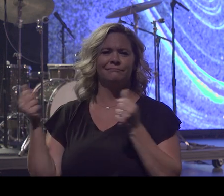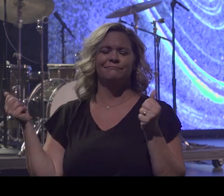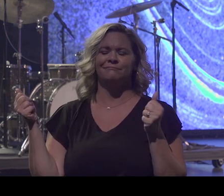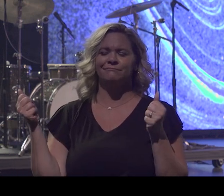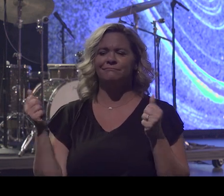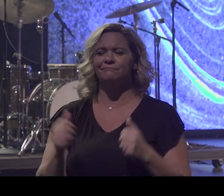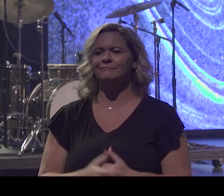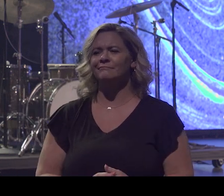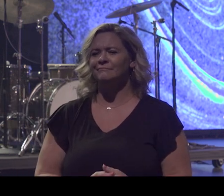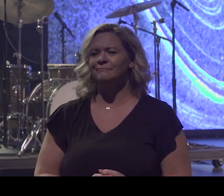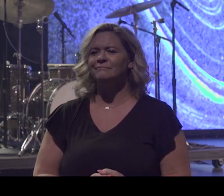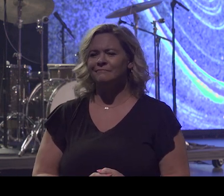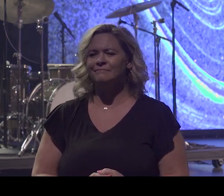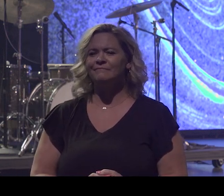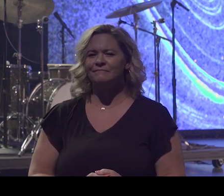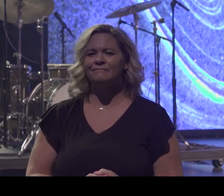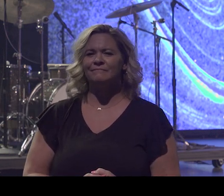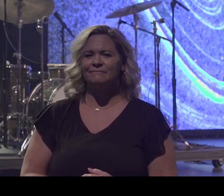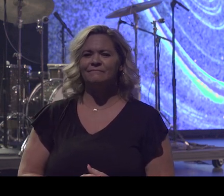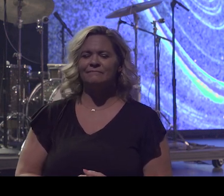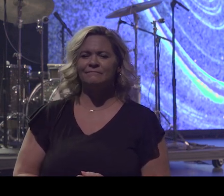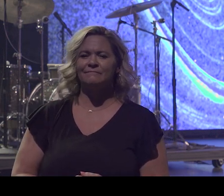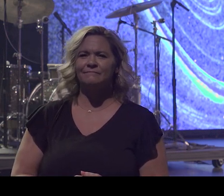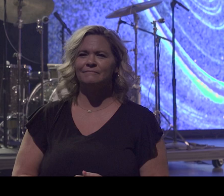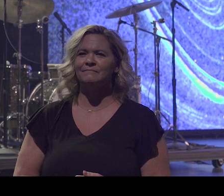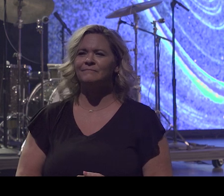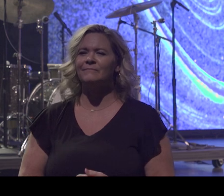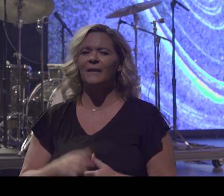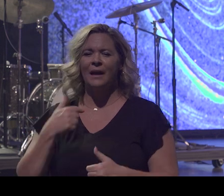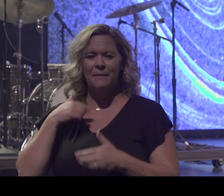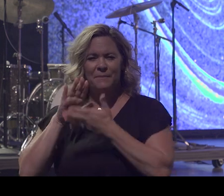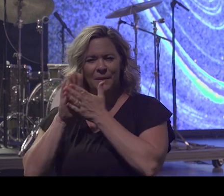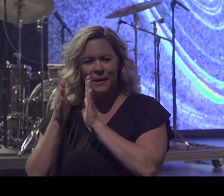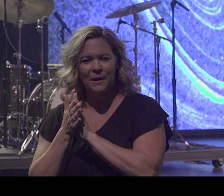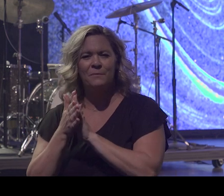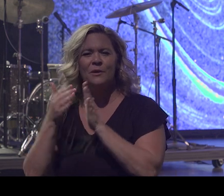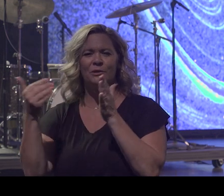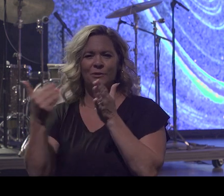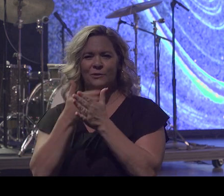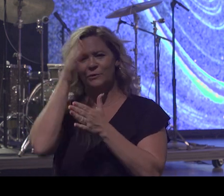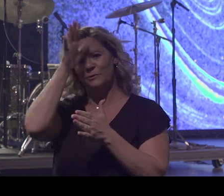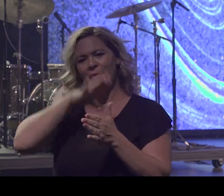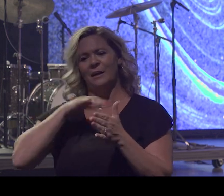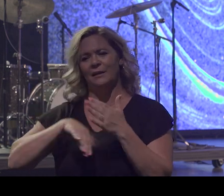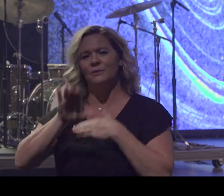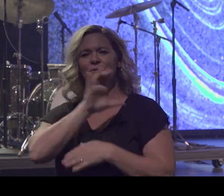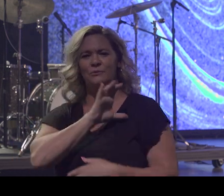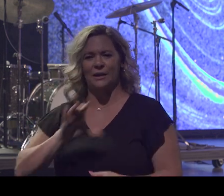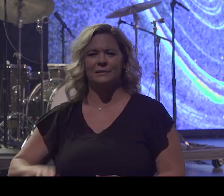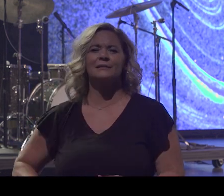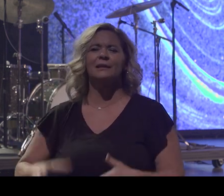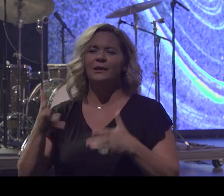He has become a new man in Christ, and he wants to fulfill the promises